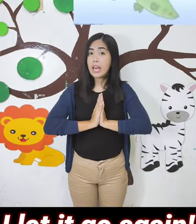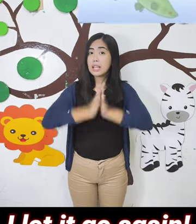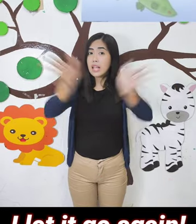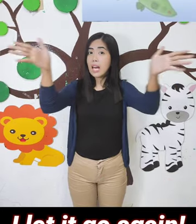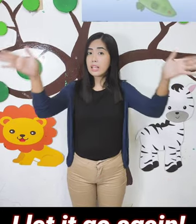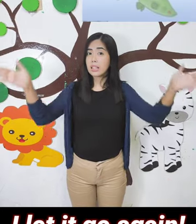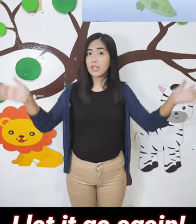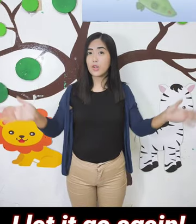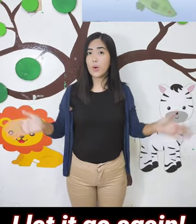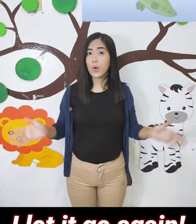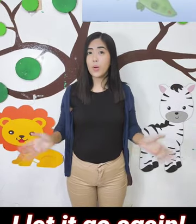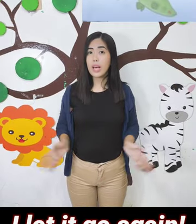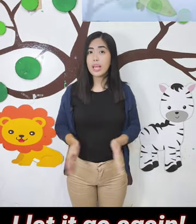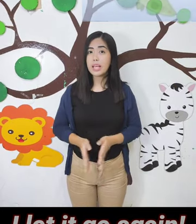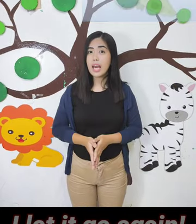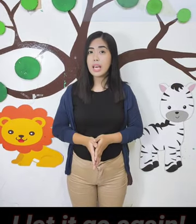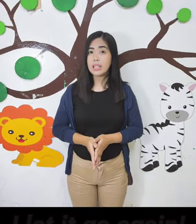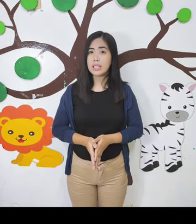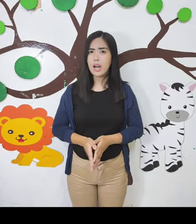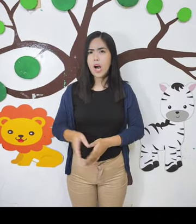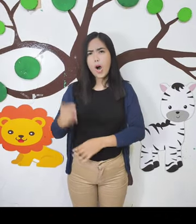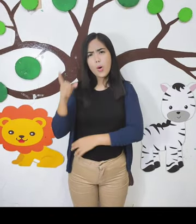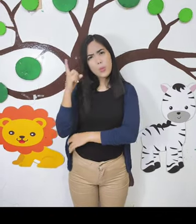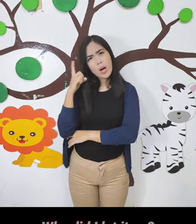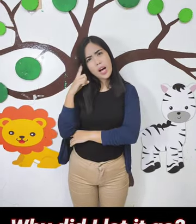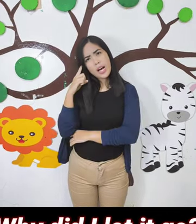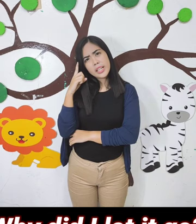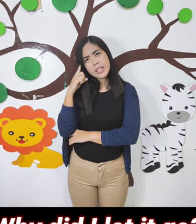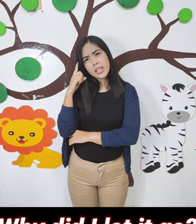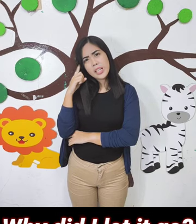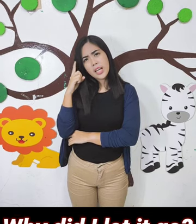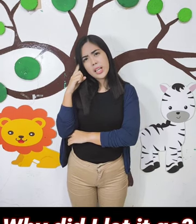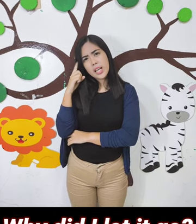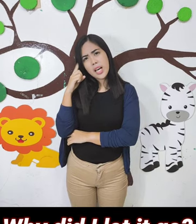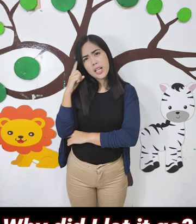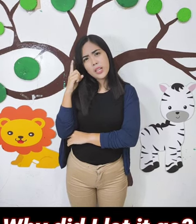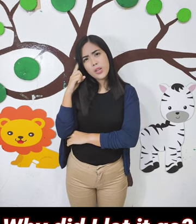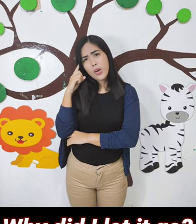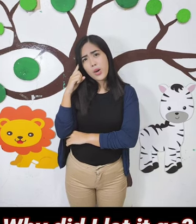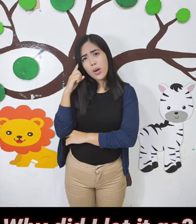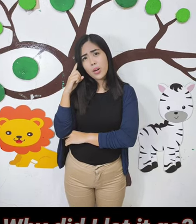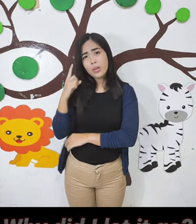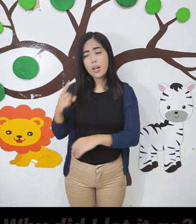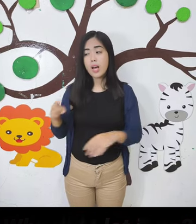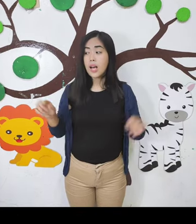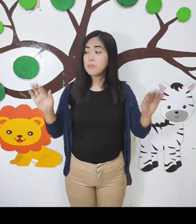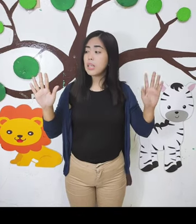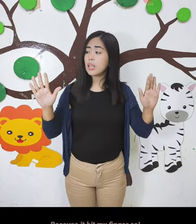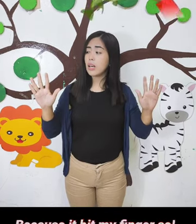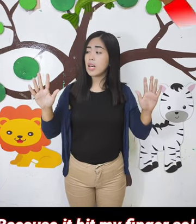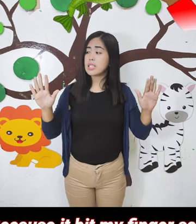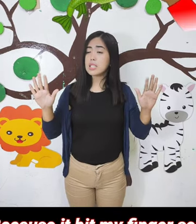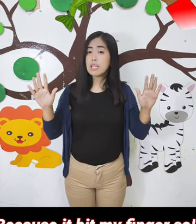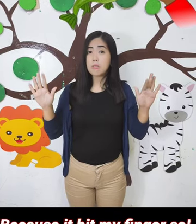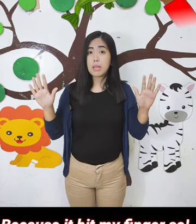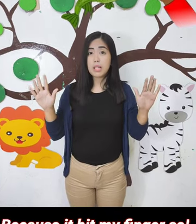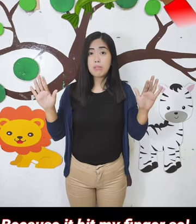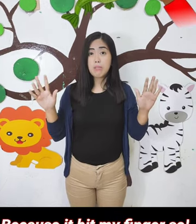let it go again. Why did I let it go? Because it bit my